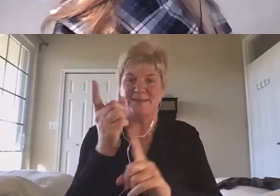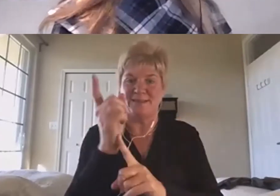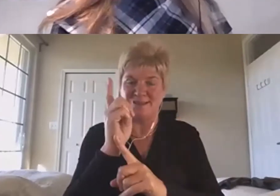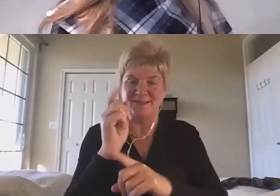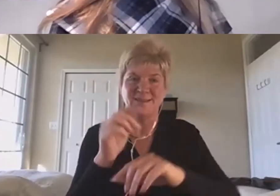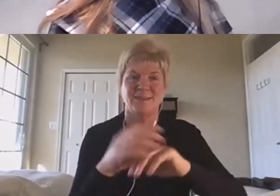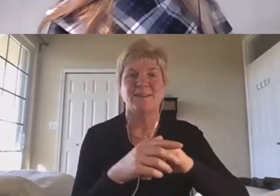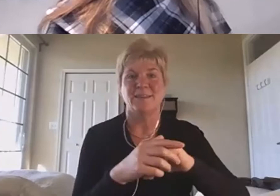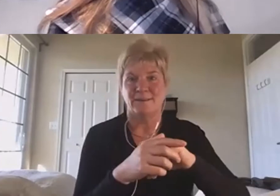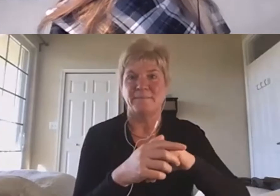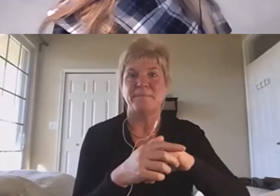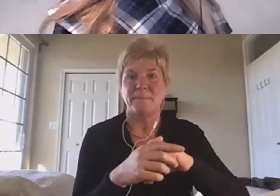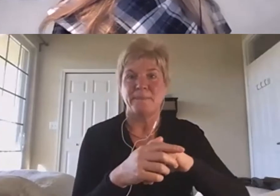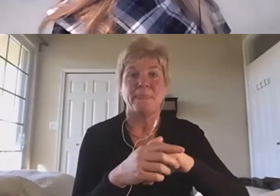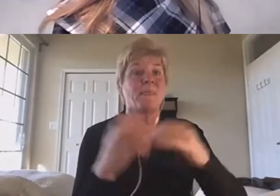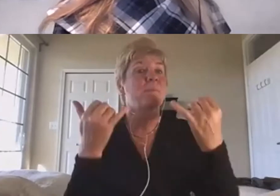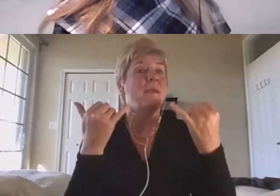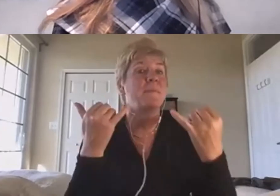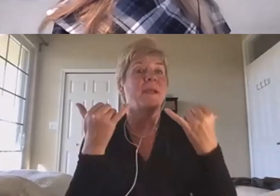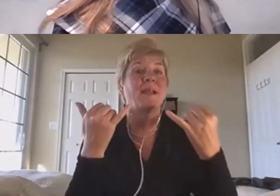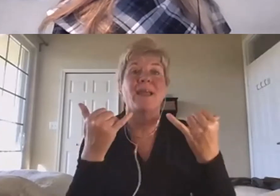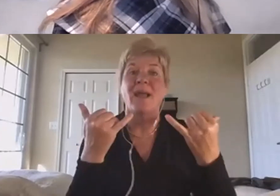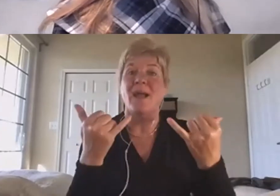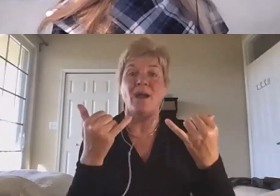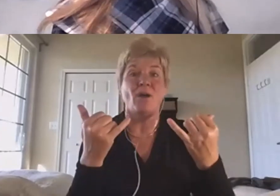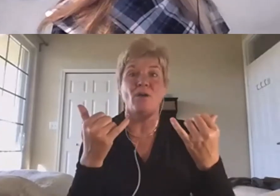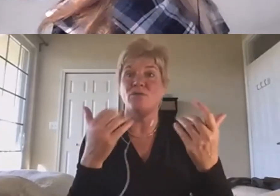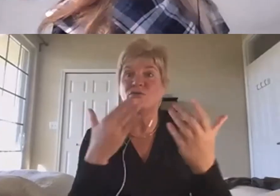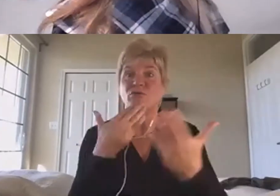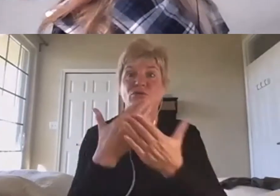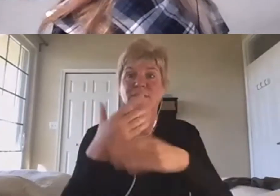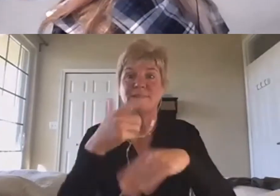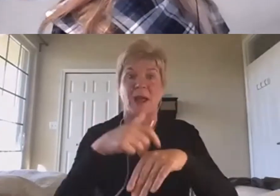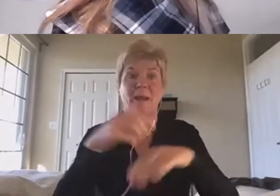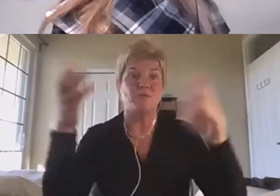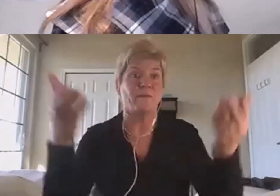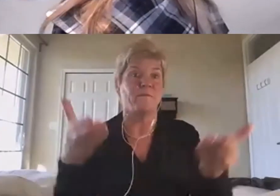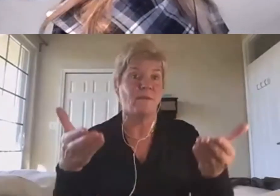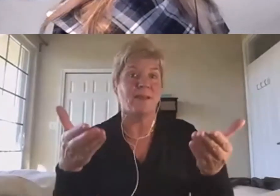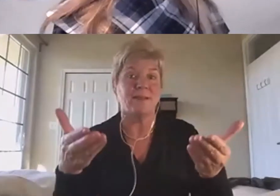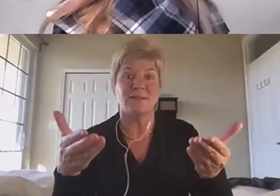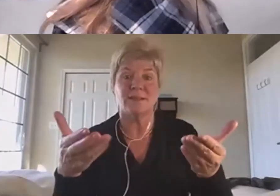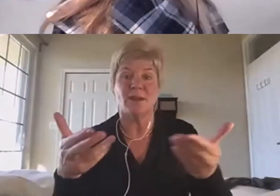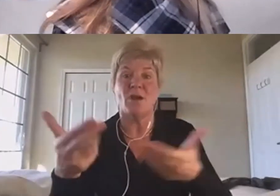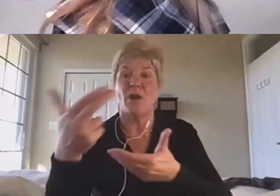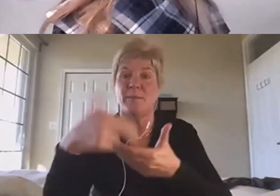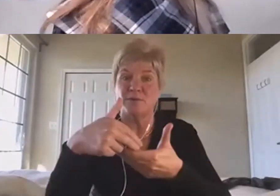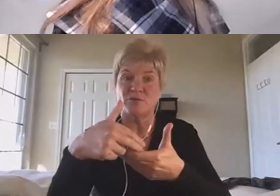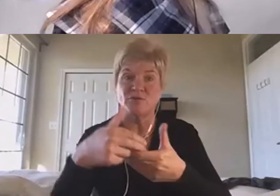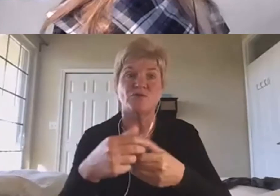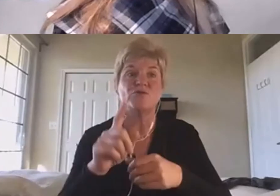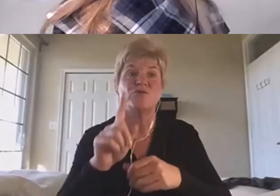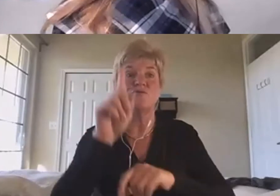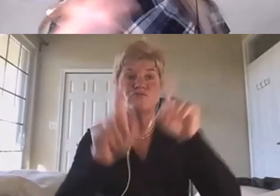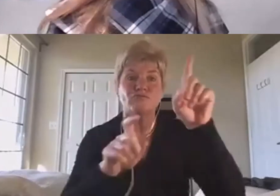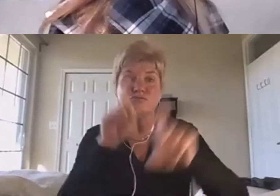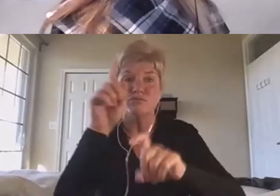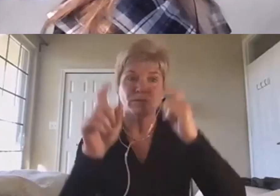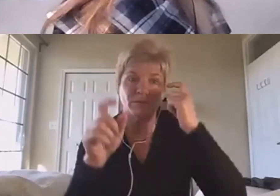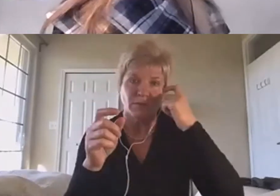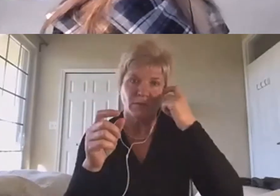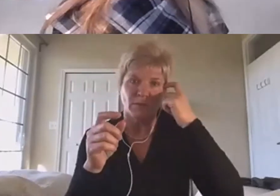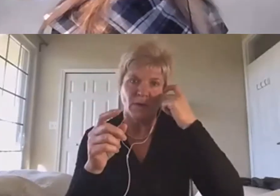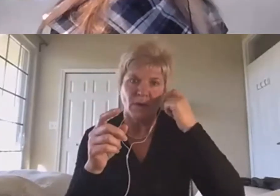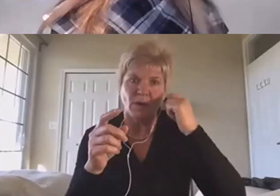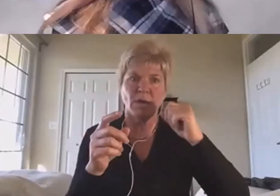invite, um, invite our participants to, to jump in with questions. I can see that you have one. There is one that, uh, I, I've